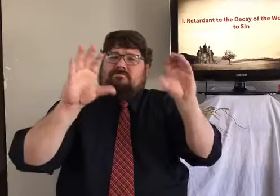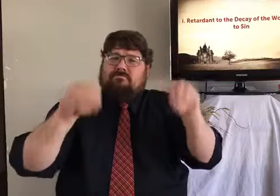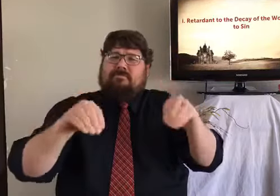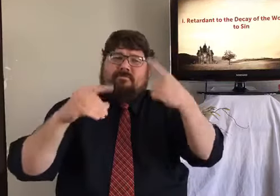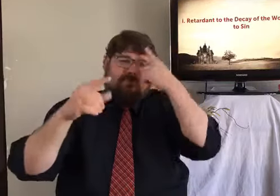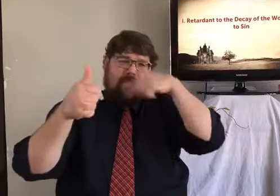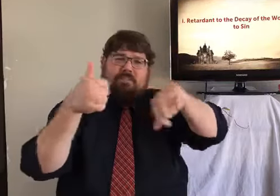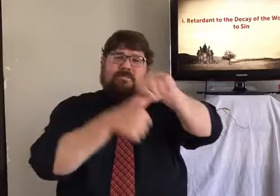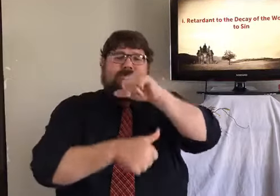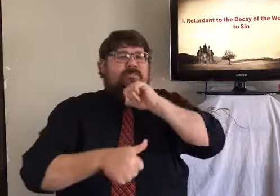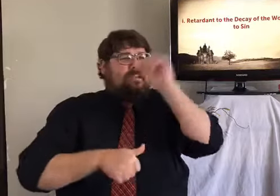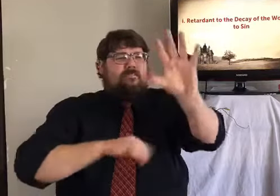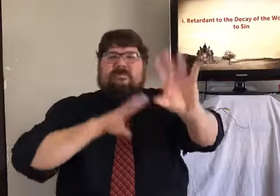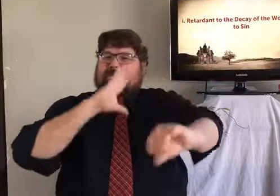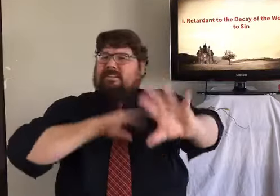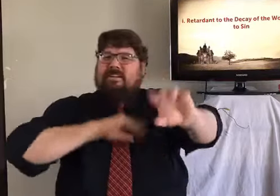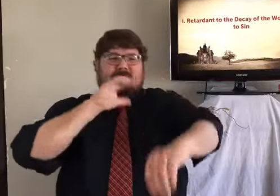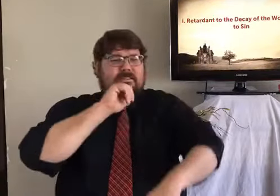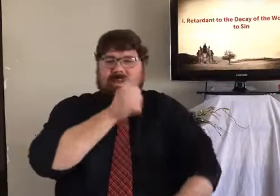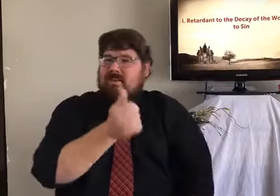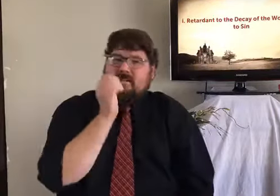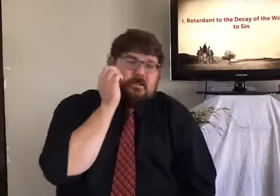husbands and wives to make them equal.